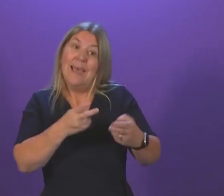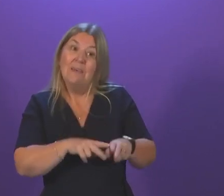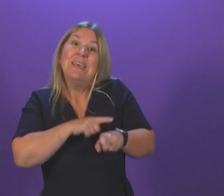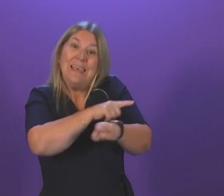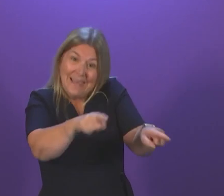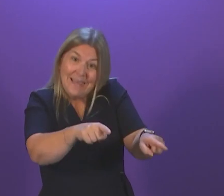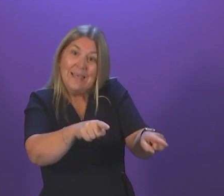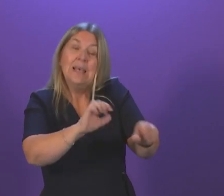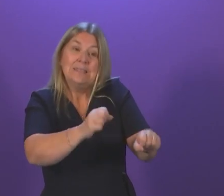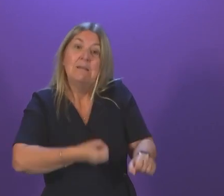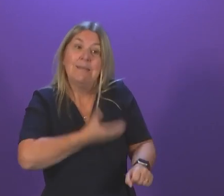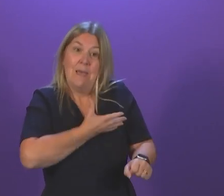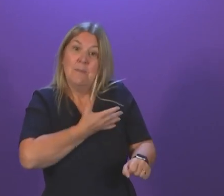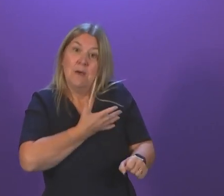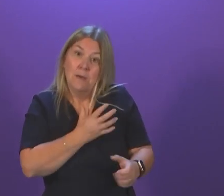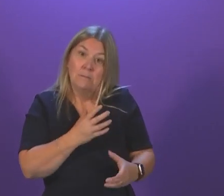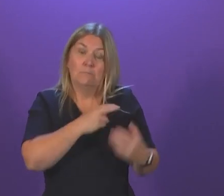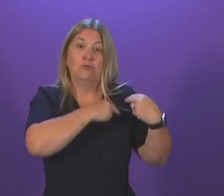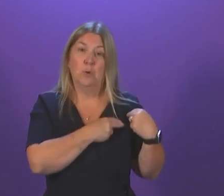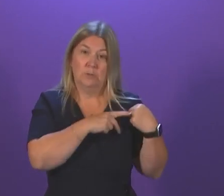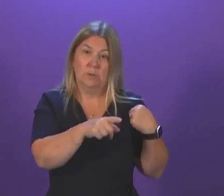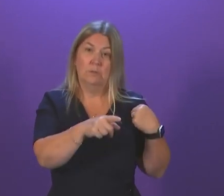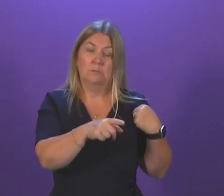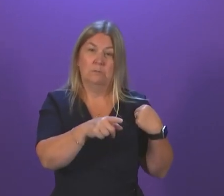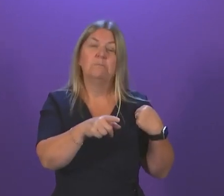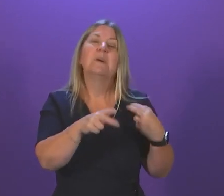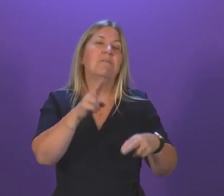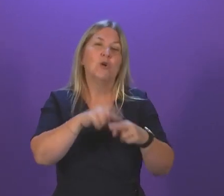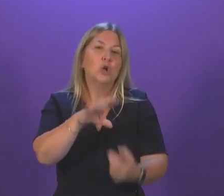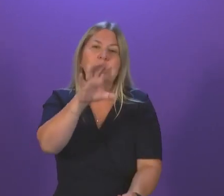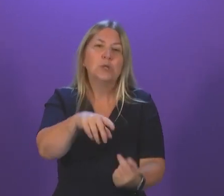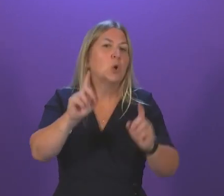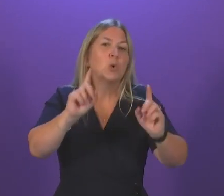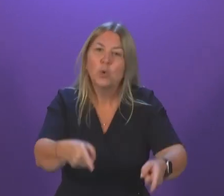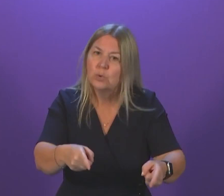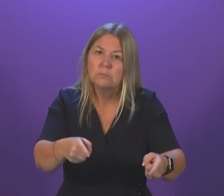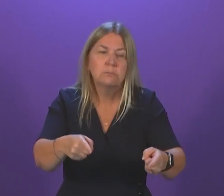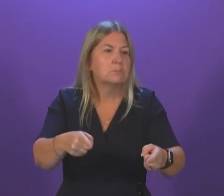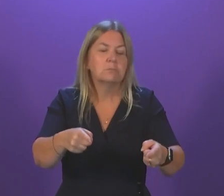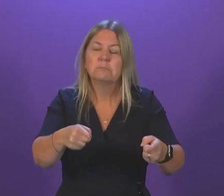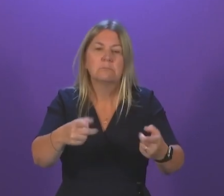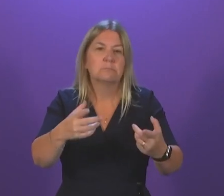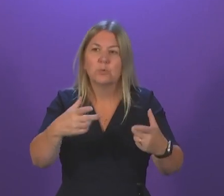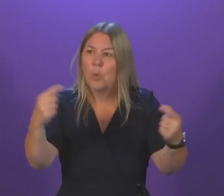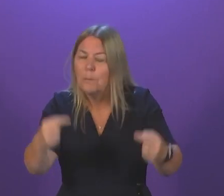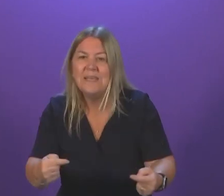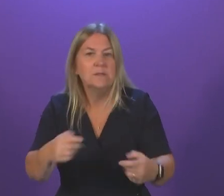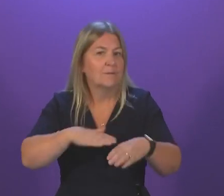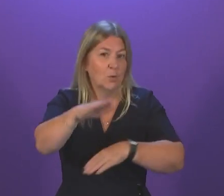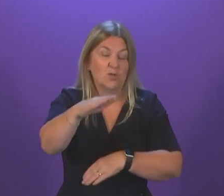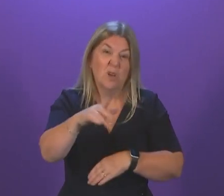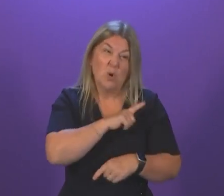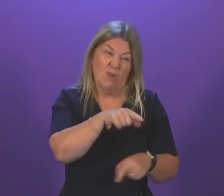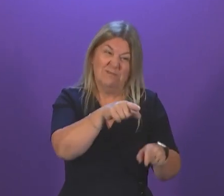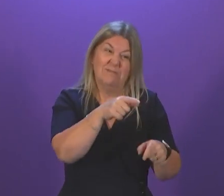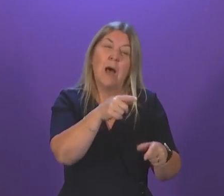party had been in charge. A closed Ferguson's would not have been able to compete for or win contracts. We've kept it open and we are going to do the